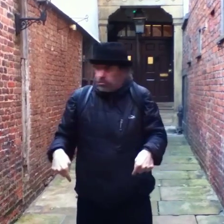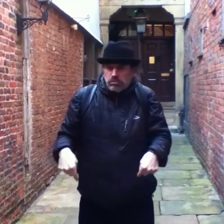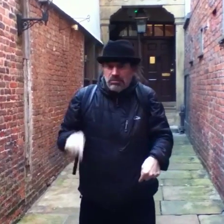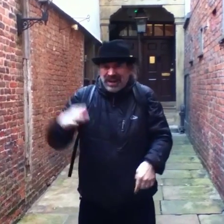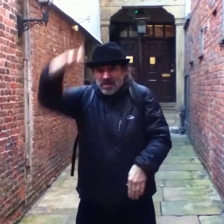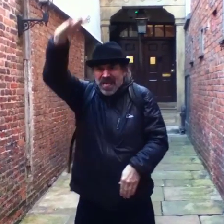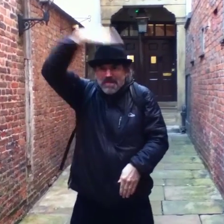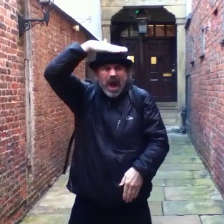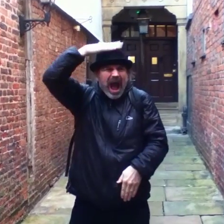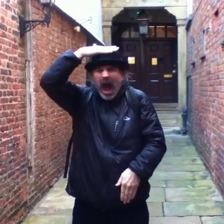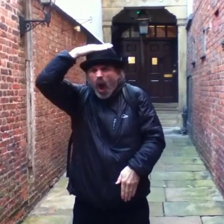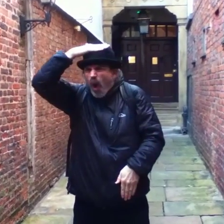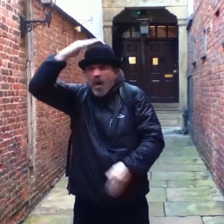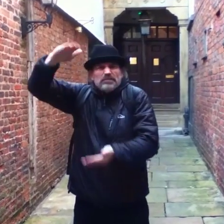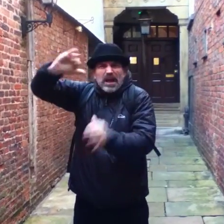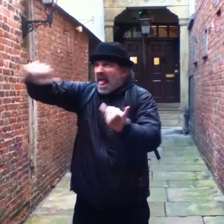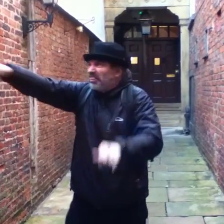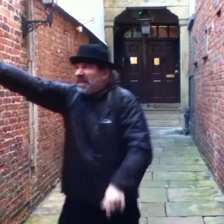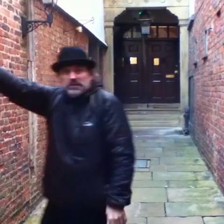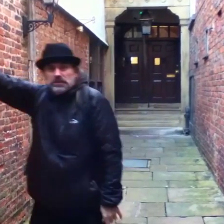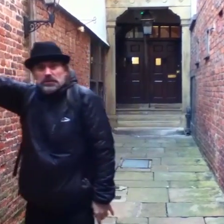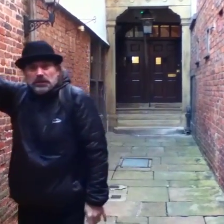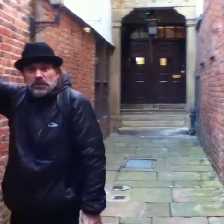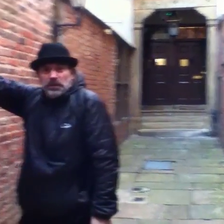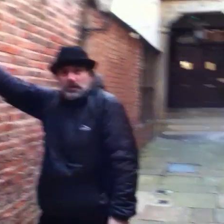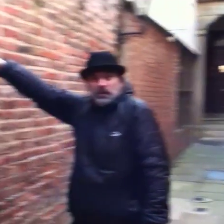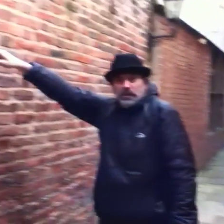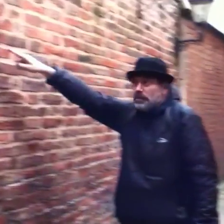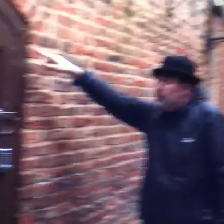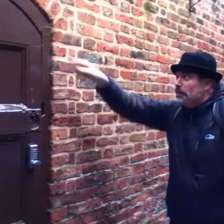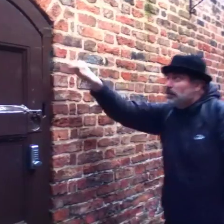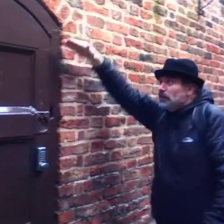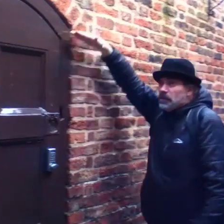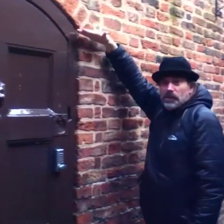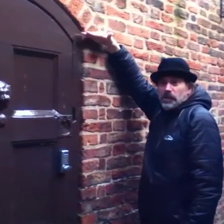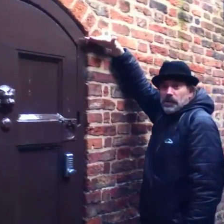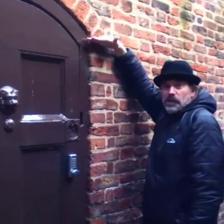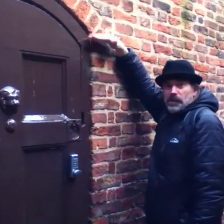He got out of bed, and he tried to stand up, and his head hit the top of the ceiling.